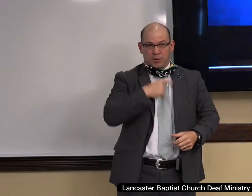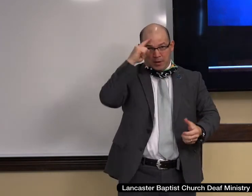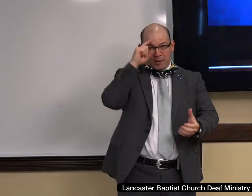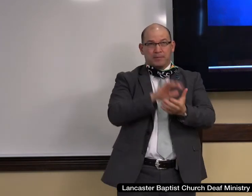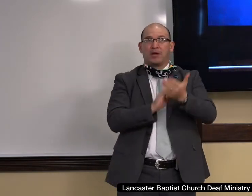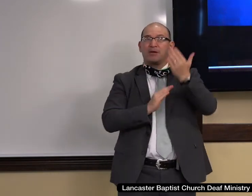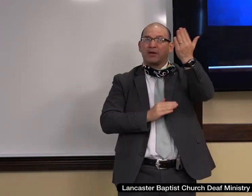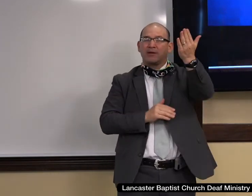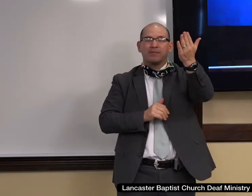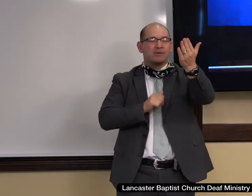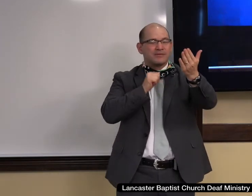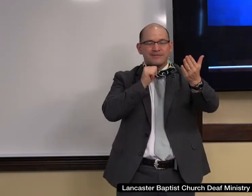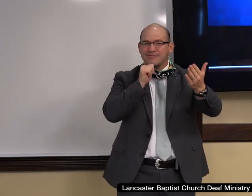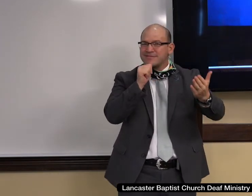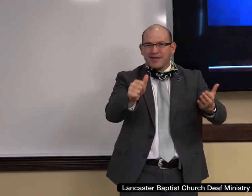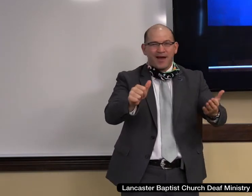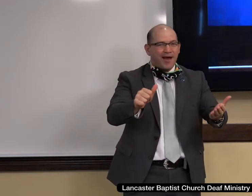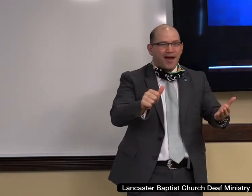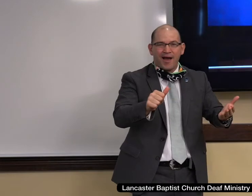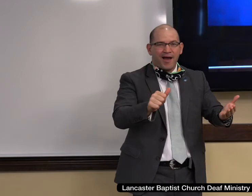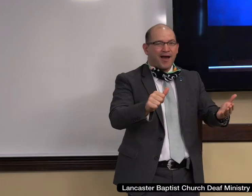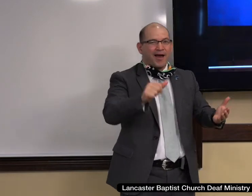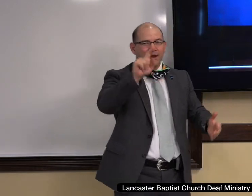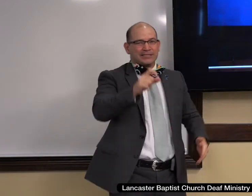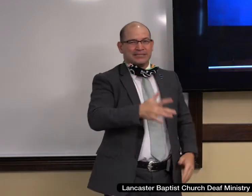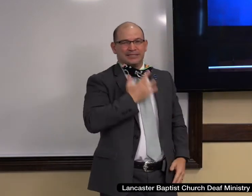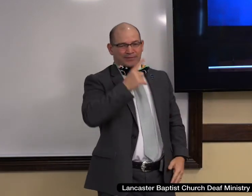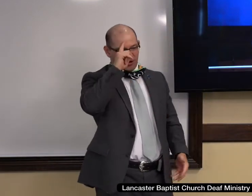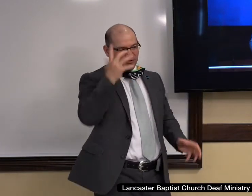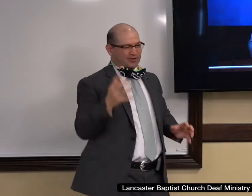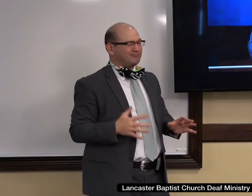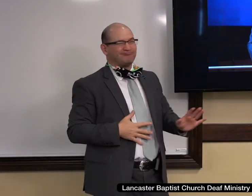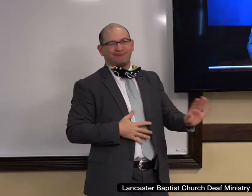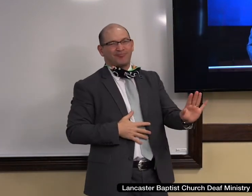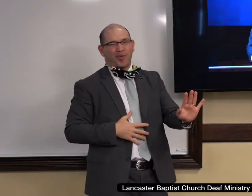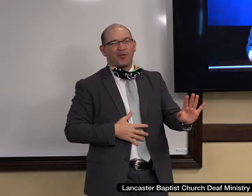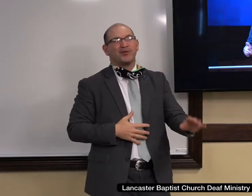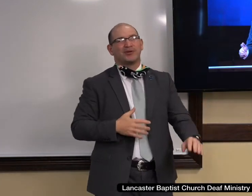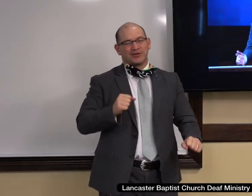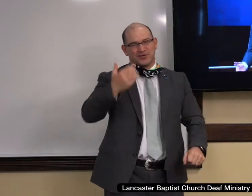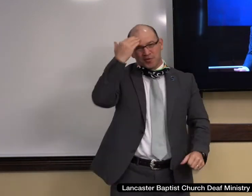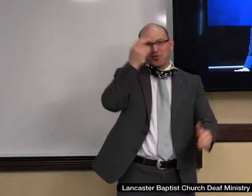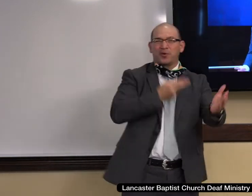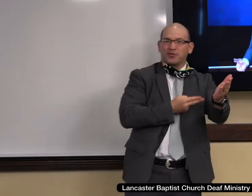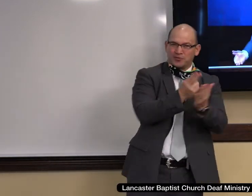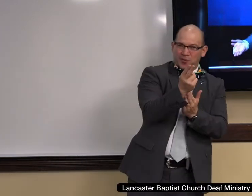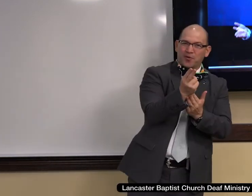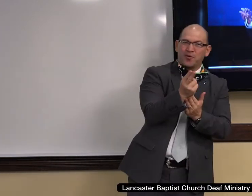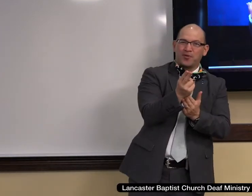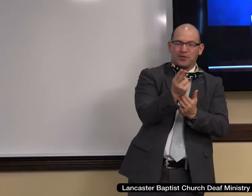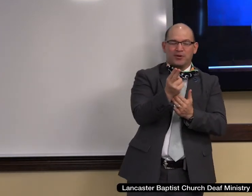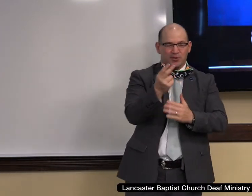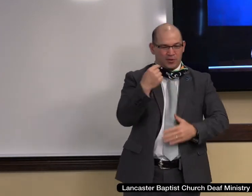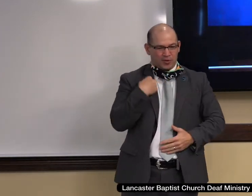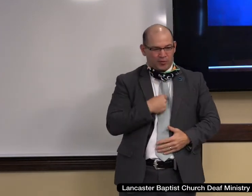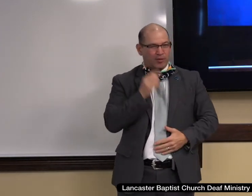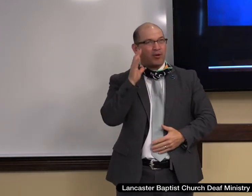be confounded. In your Bibles there in Ephesians chapter four, notice in verse 15, but speaking the truth in love may grow up into him and to all